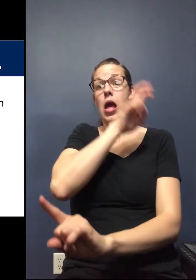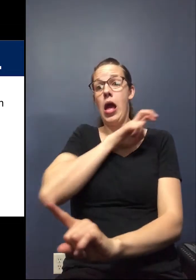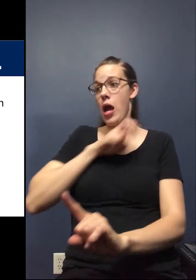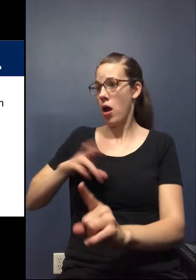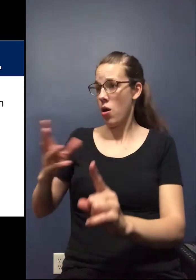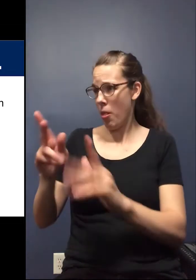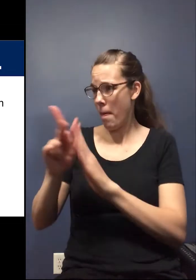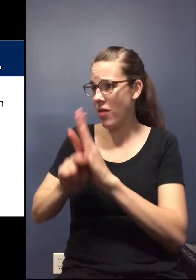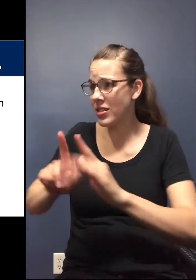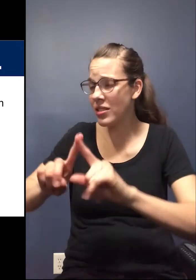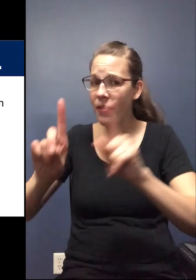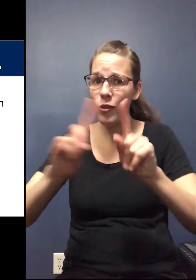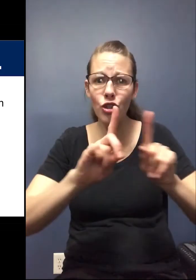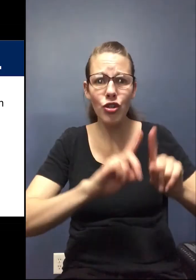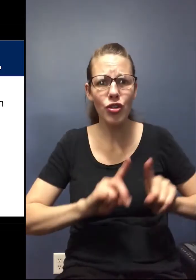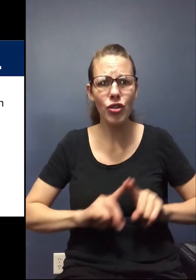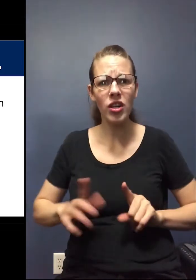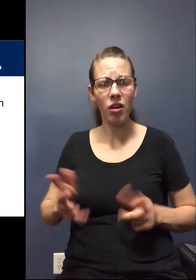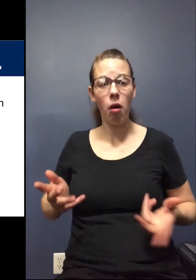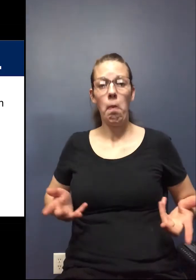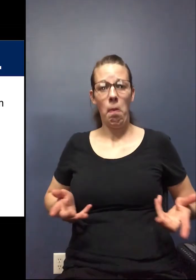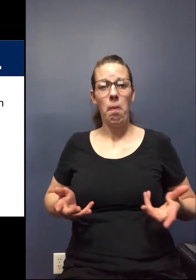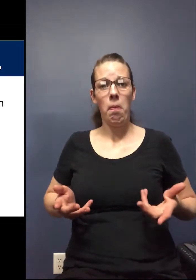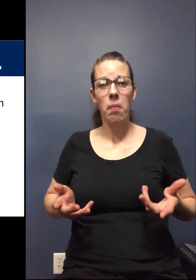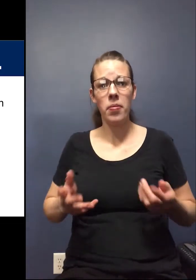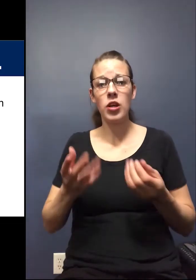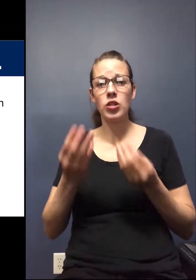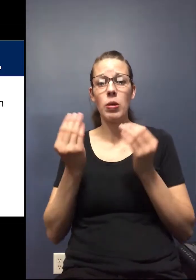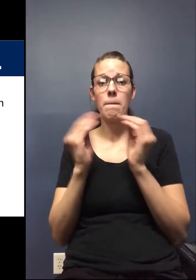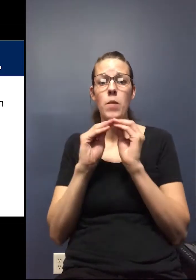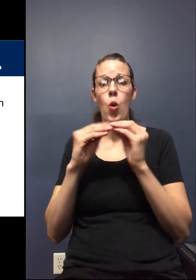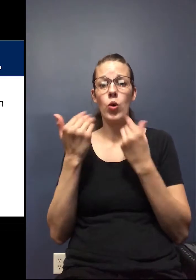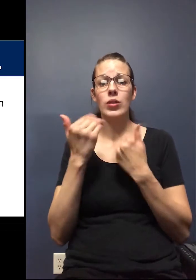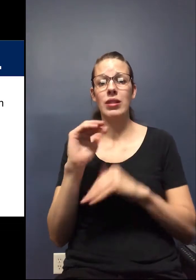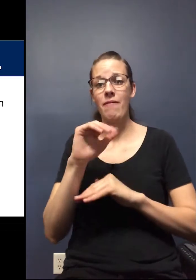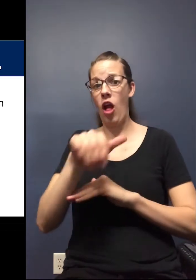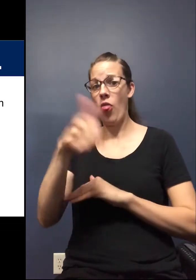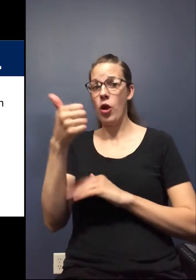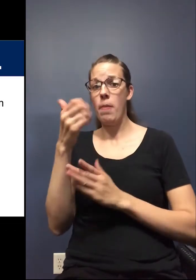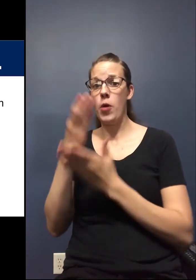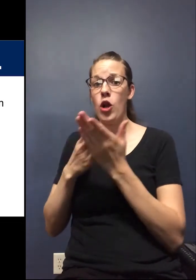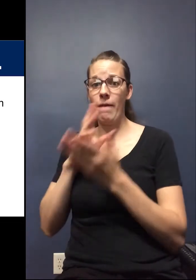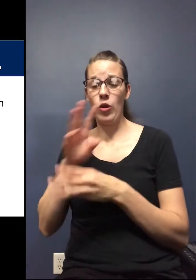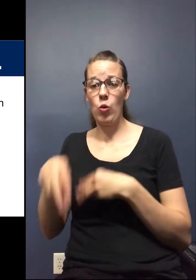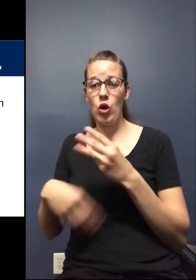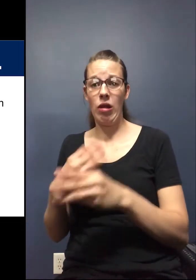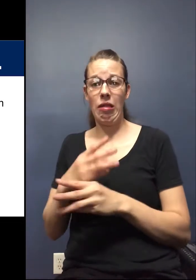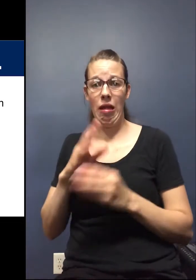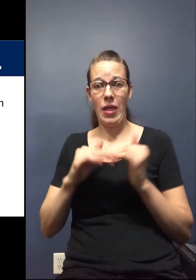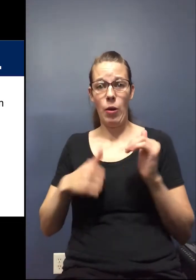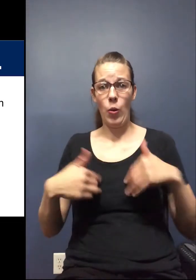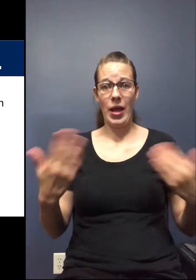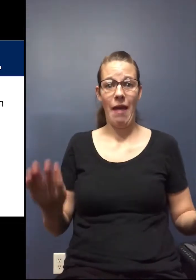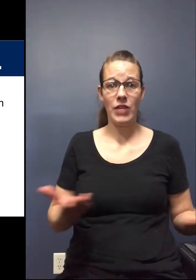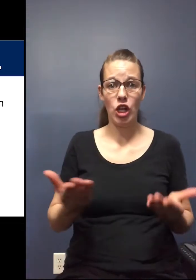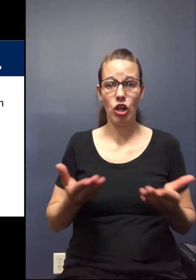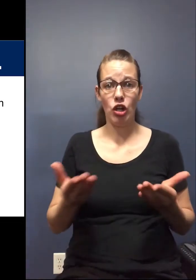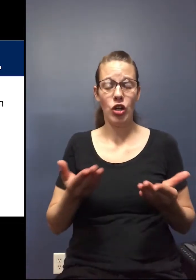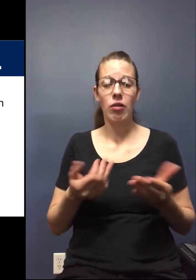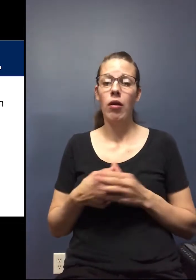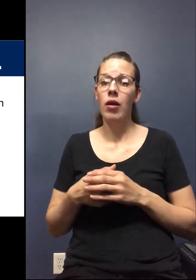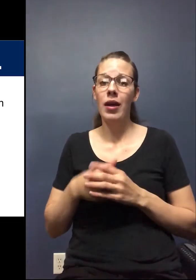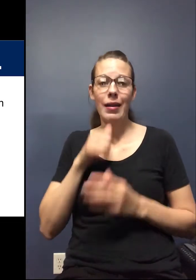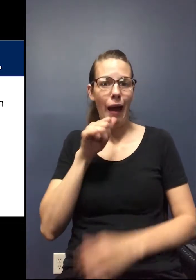to? There's a lot, there are significant more restrictions in some parts of the world than perhaps what we have here,